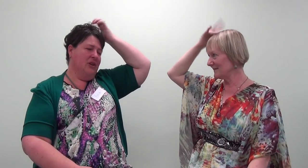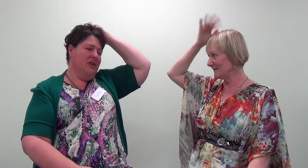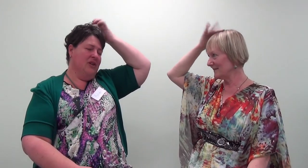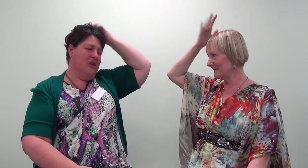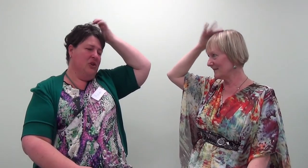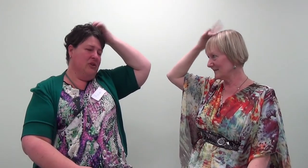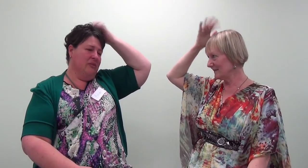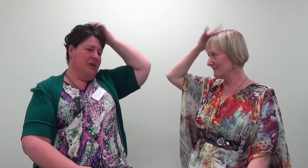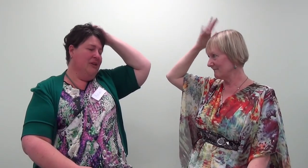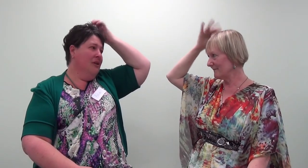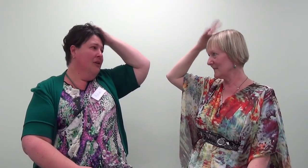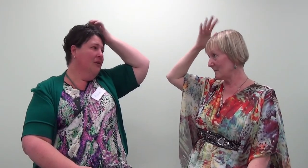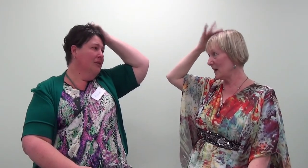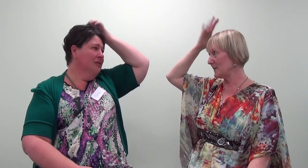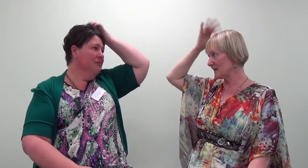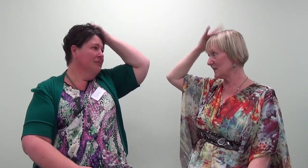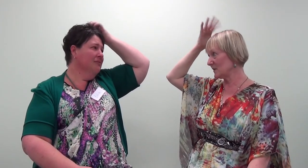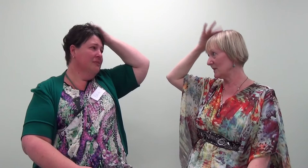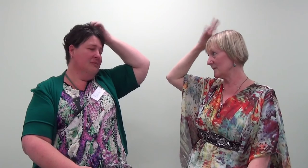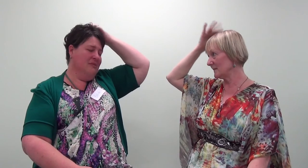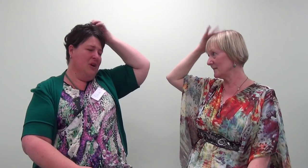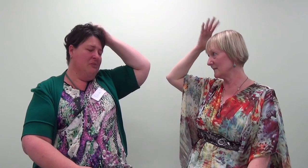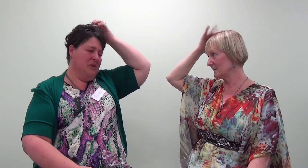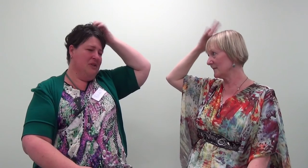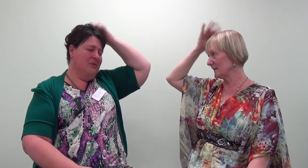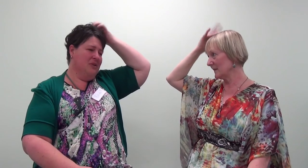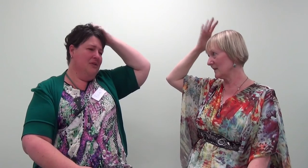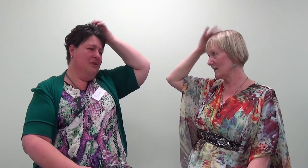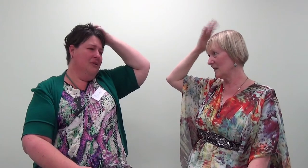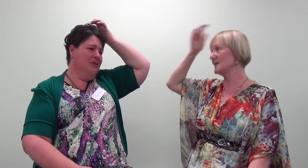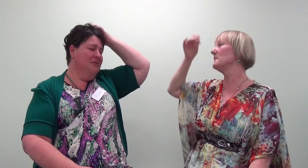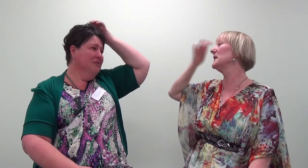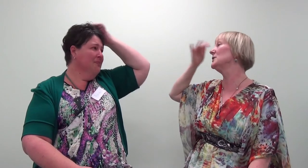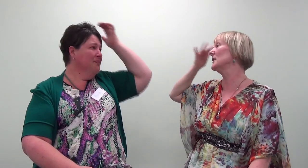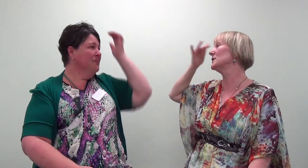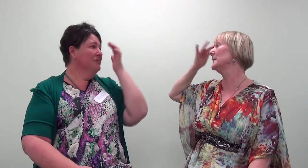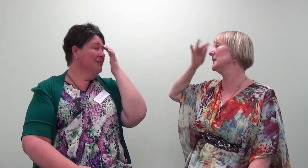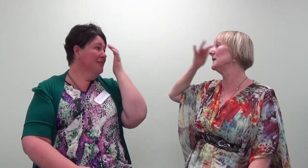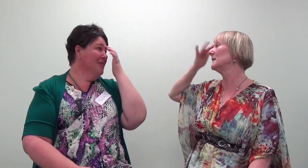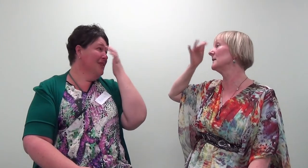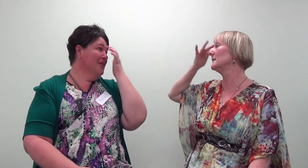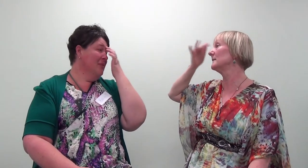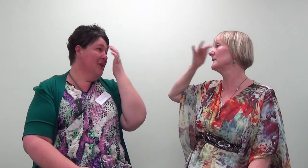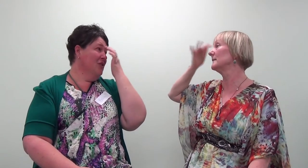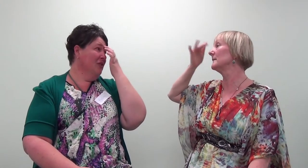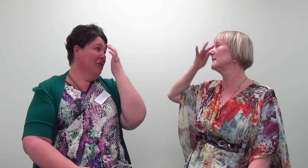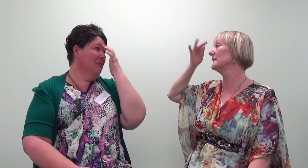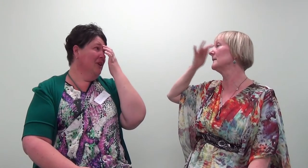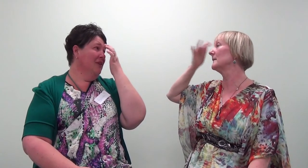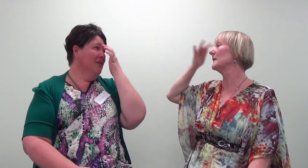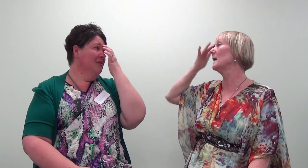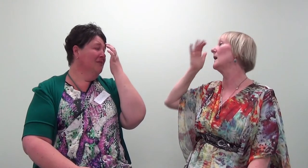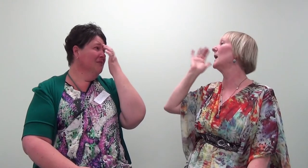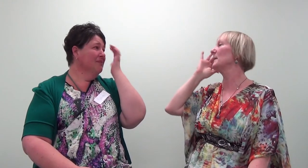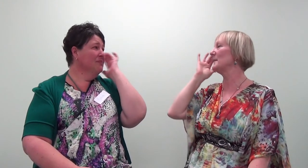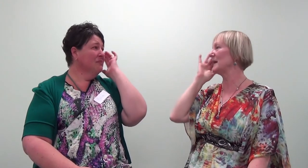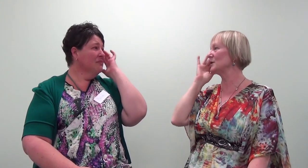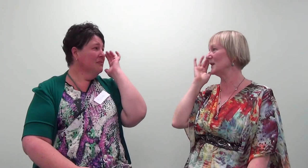they're judging me my perception my perception It's me judging me. It's me judging me. I'm imagining